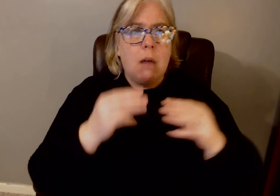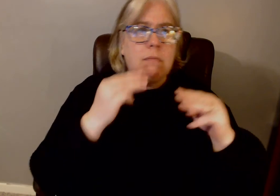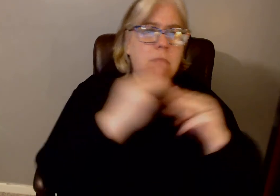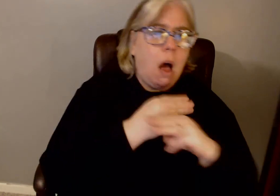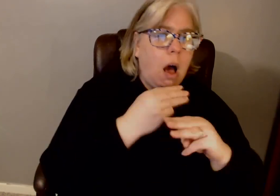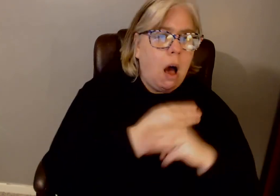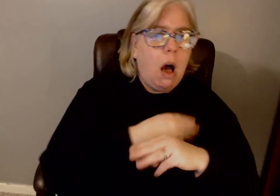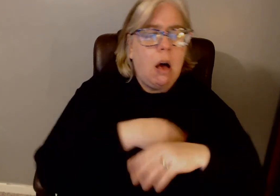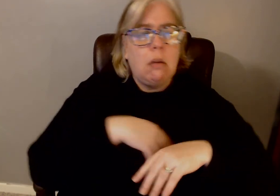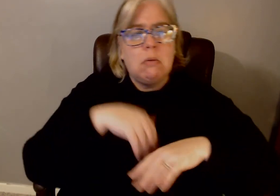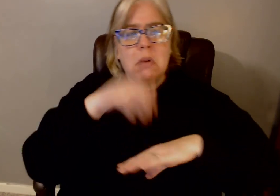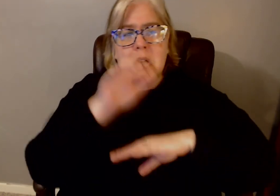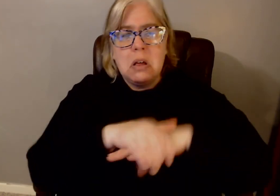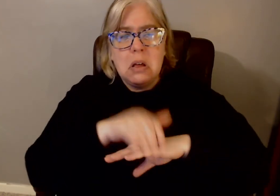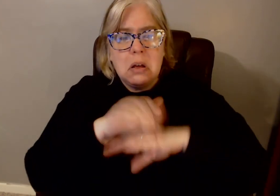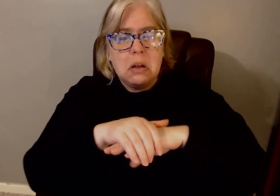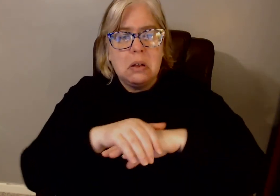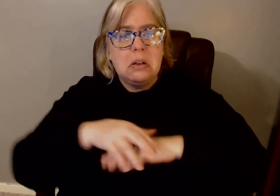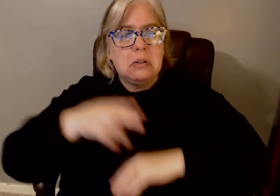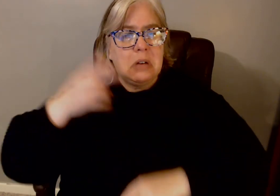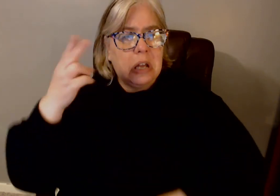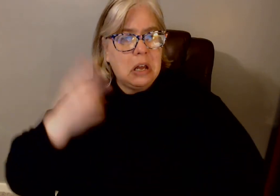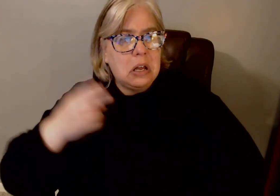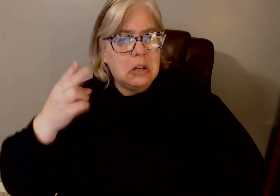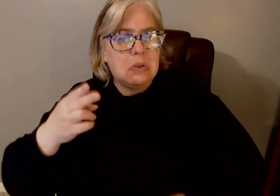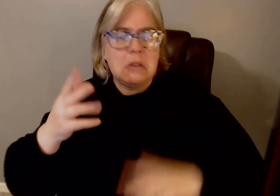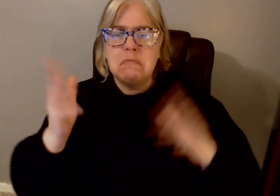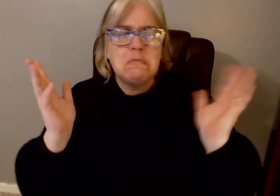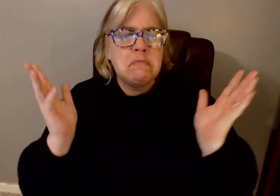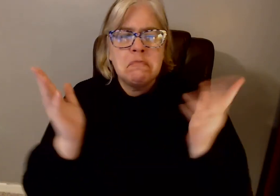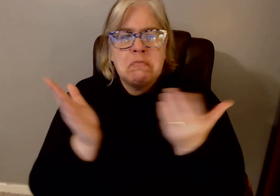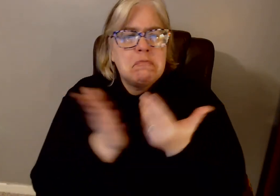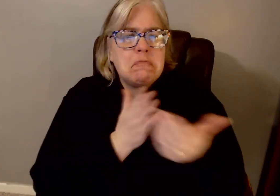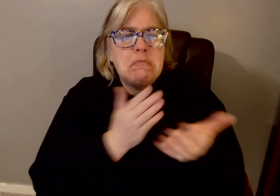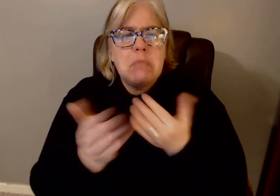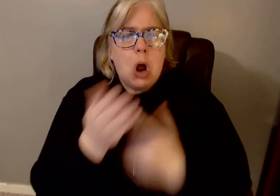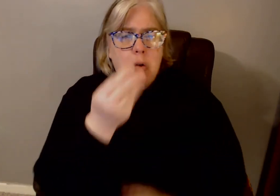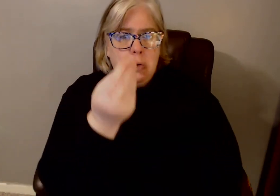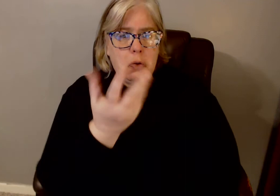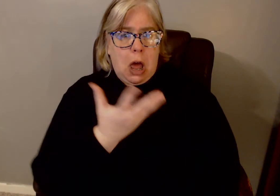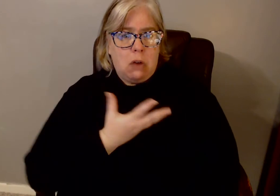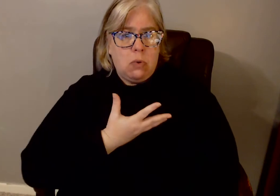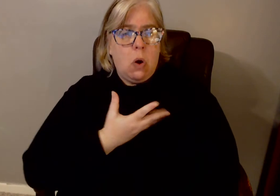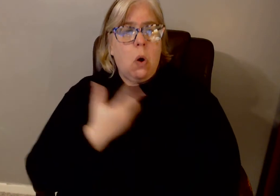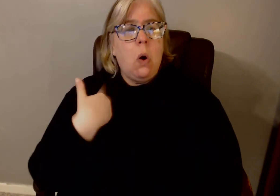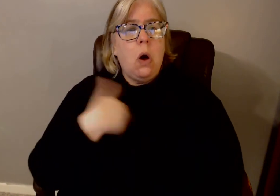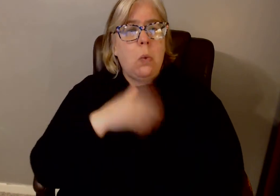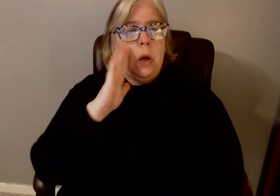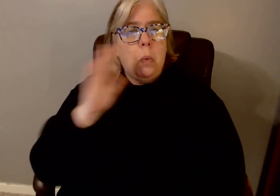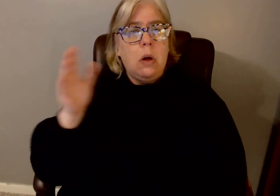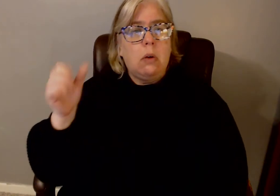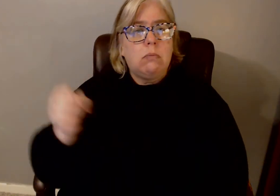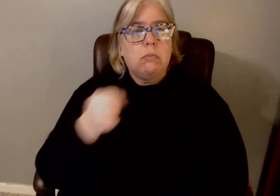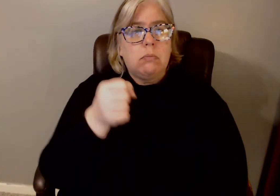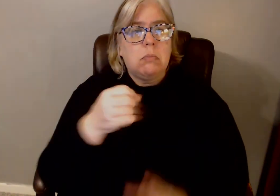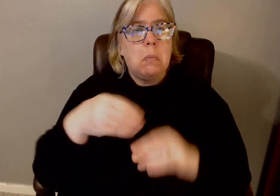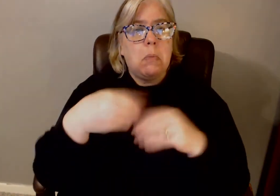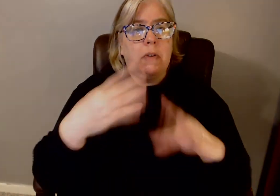can't I think better